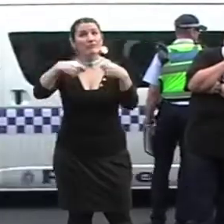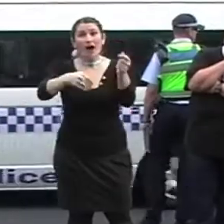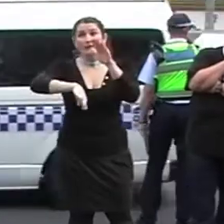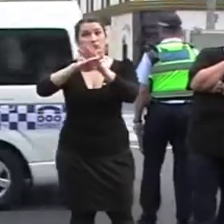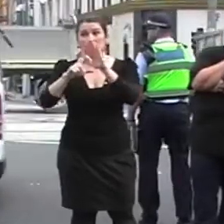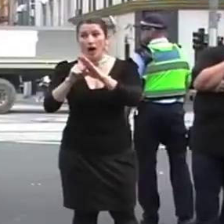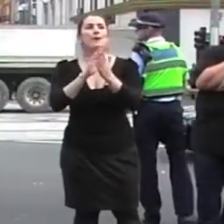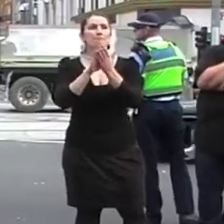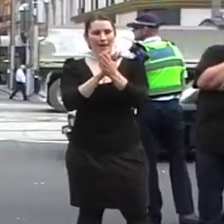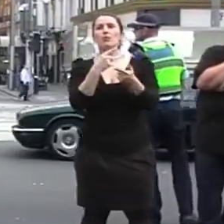Kangen course going.